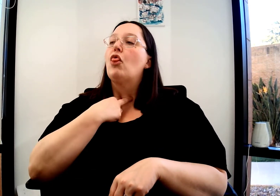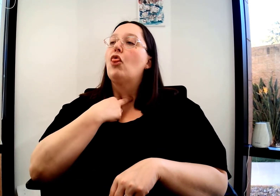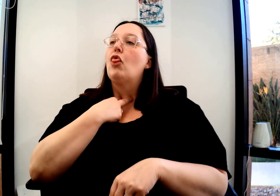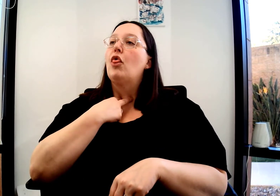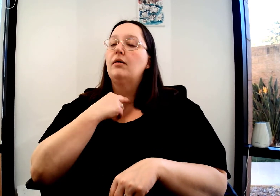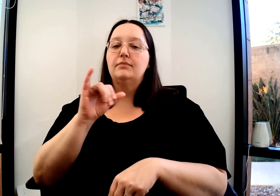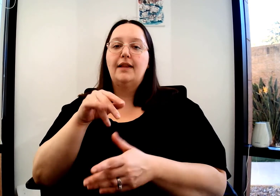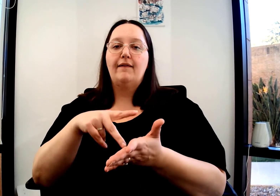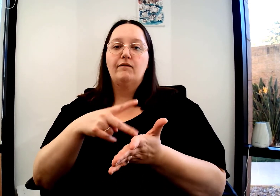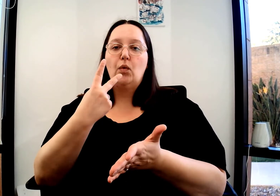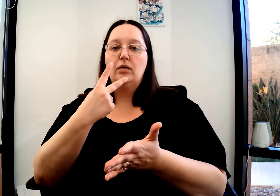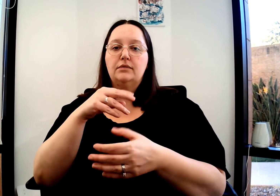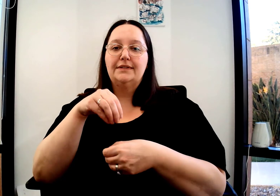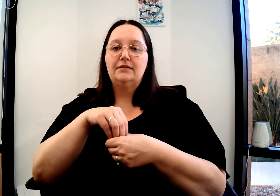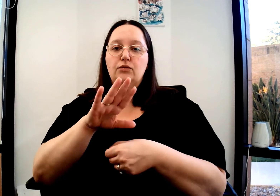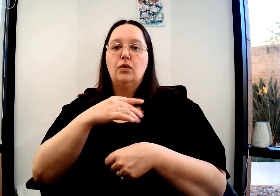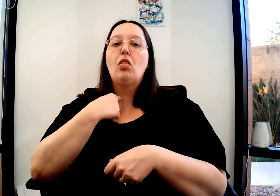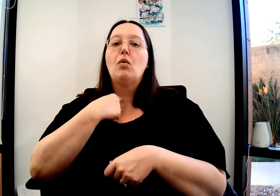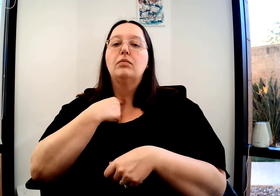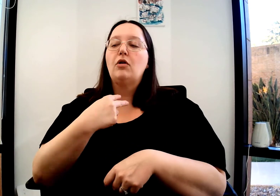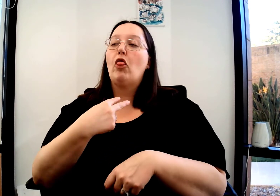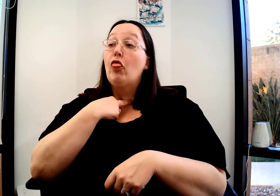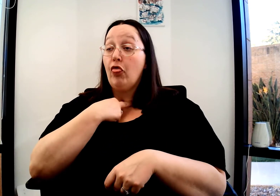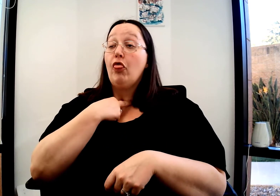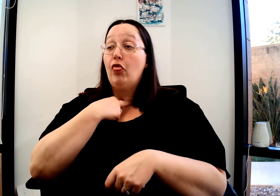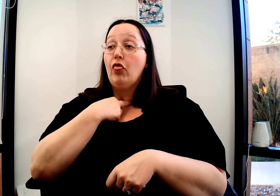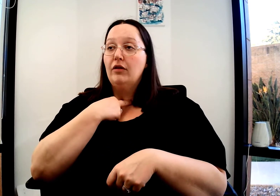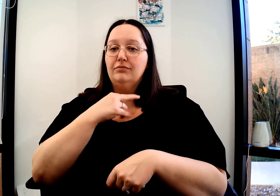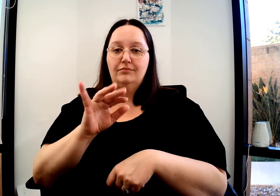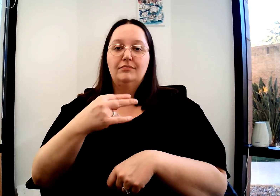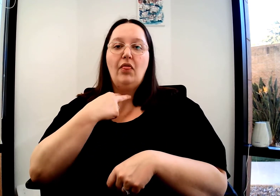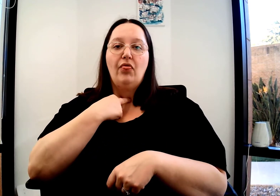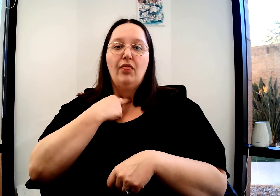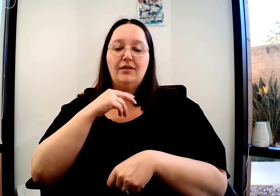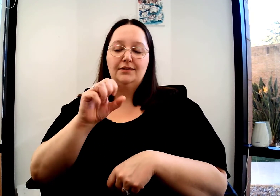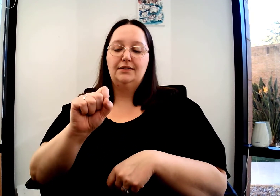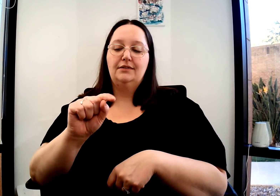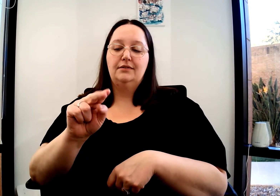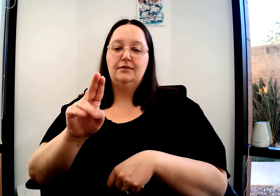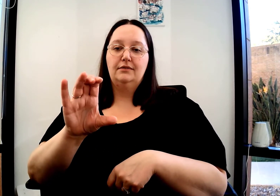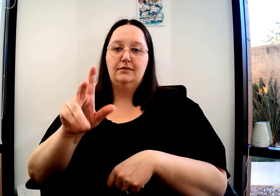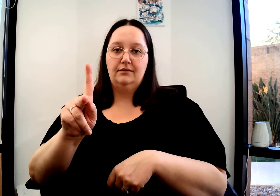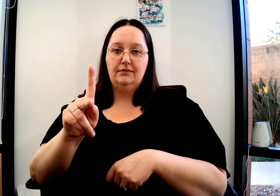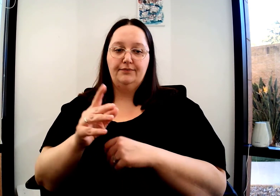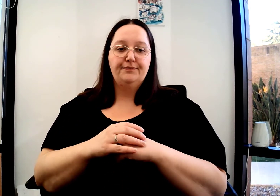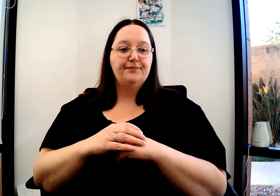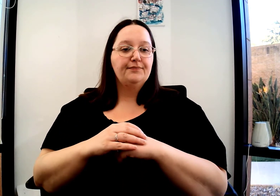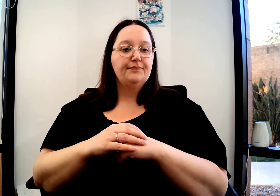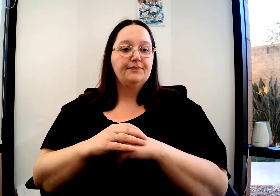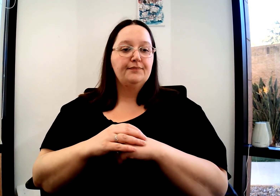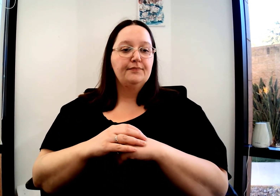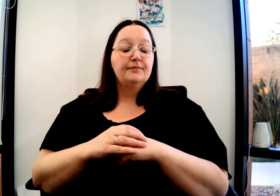Do that TH mouth morpheme, tongue out. That V on your throat, as if you had a fork stuck in your throat. Stuck.